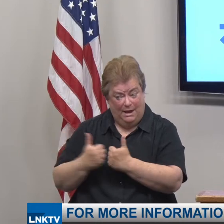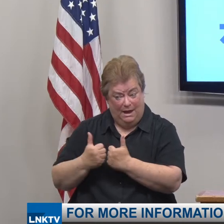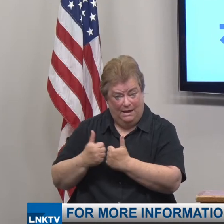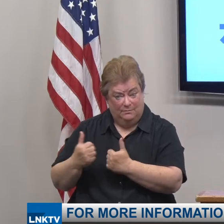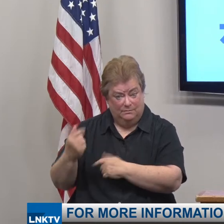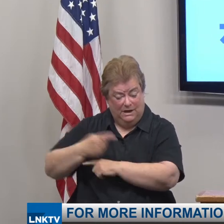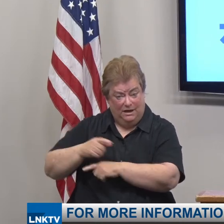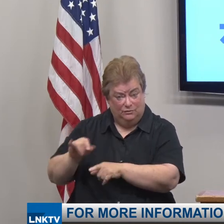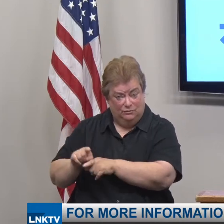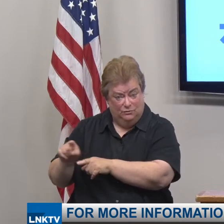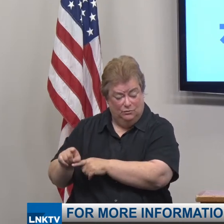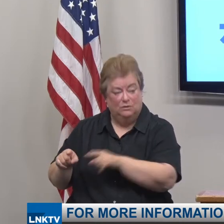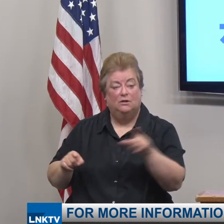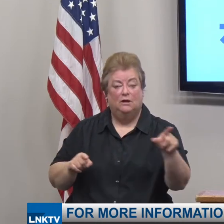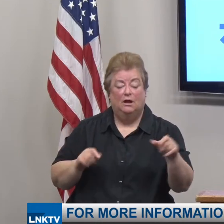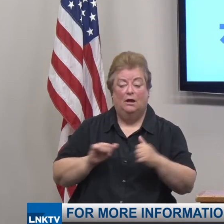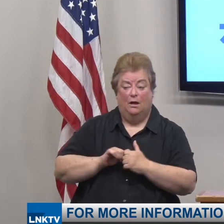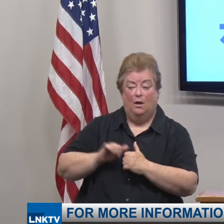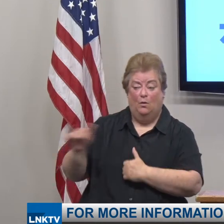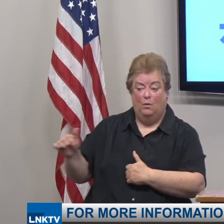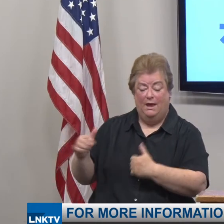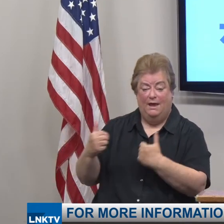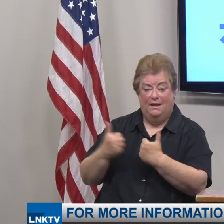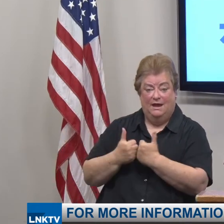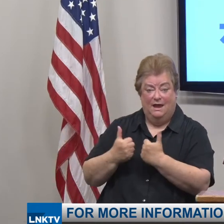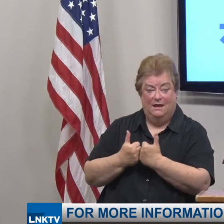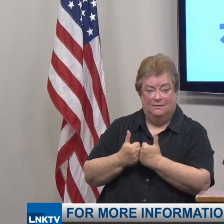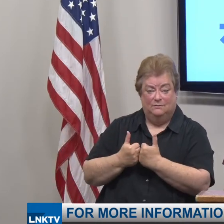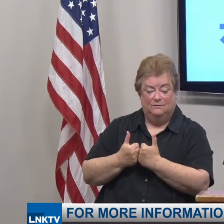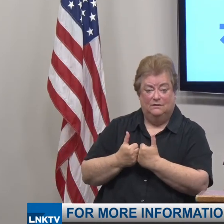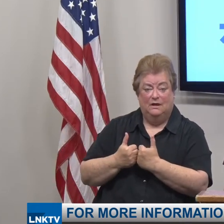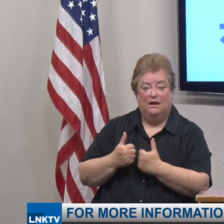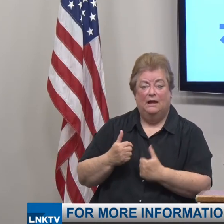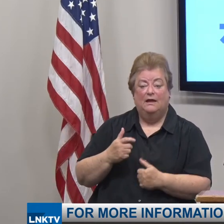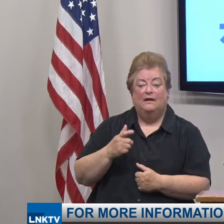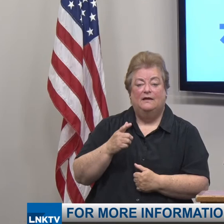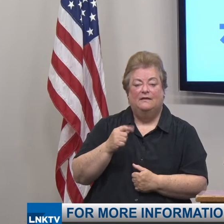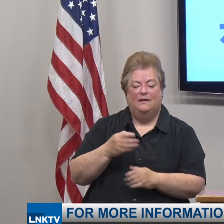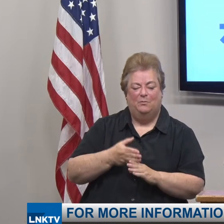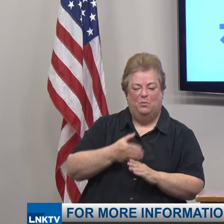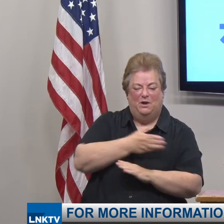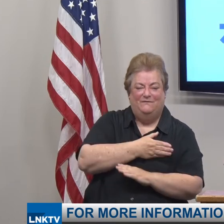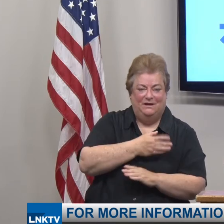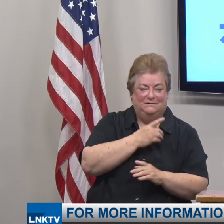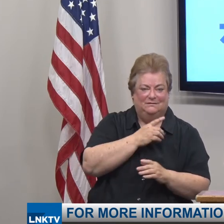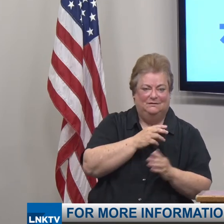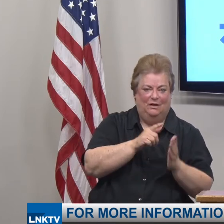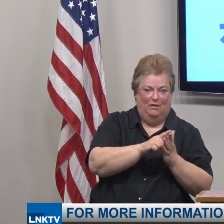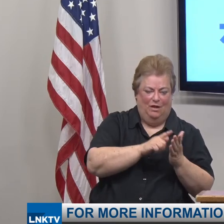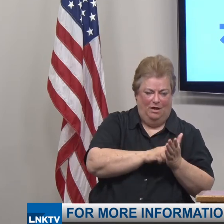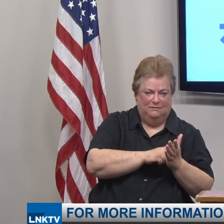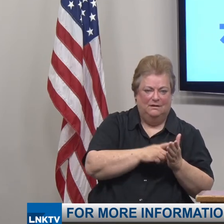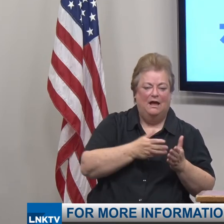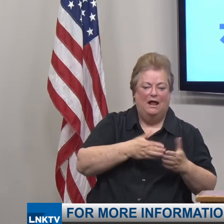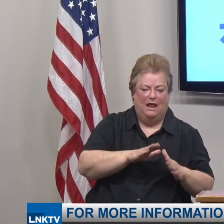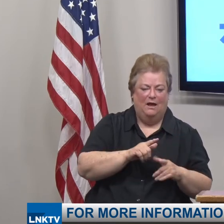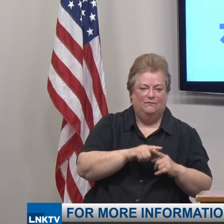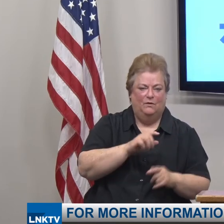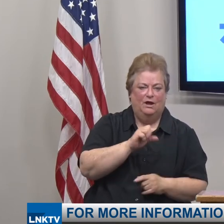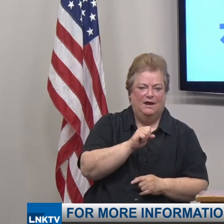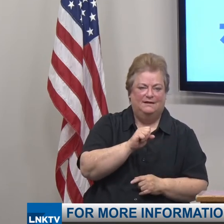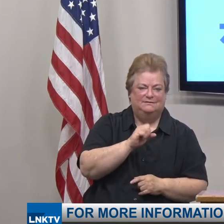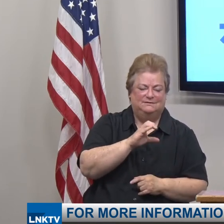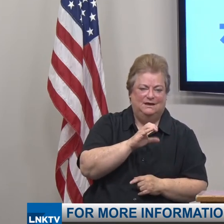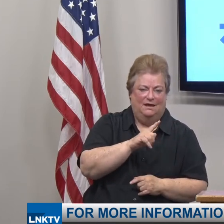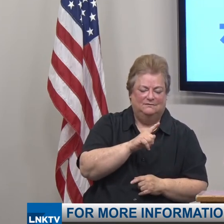well right so on away games the the the previous ordinance allowed SDLs on away games and so